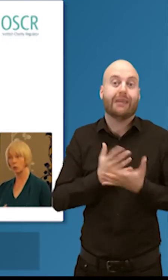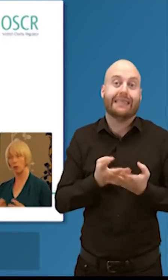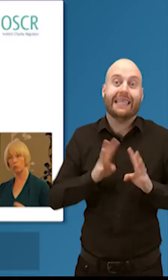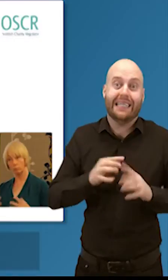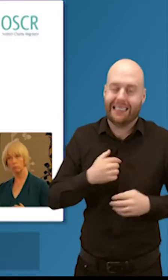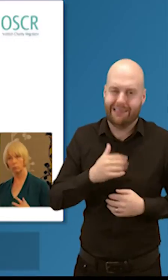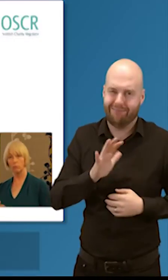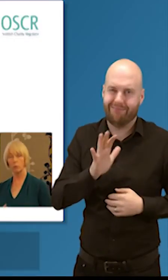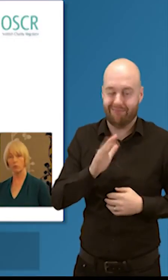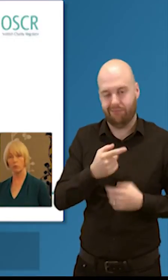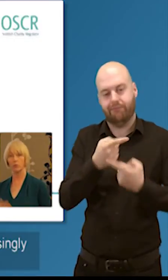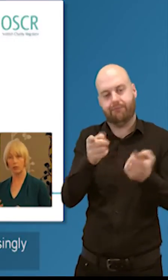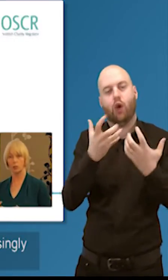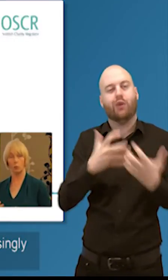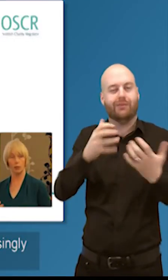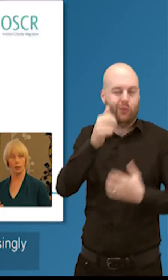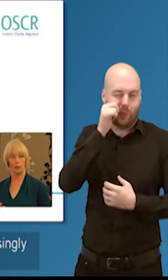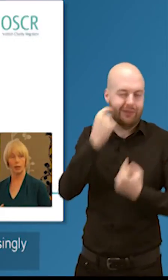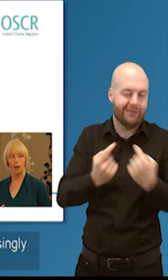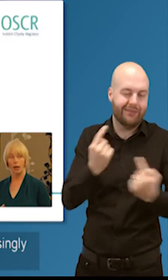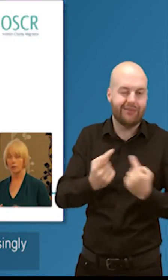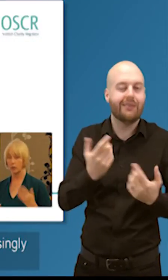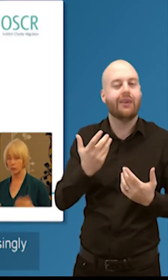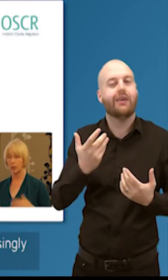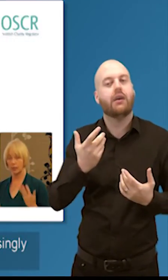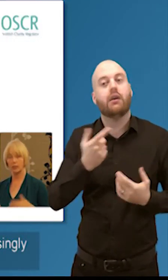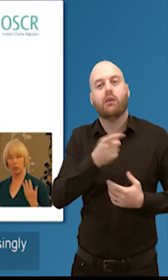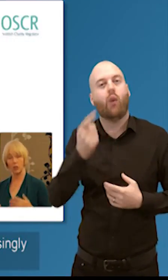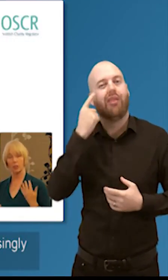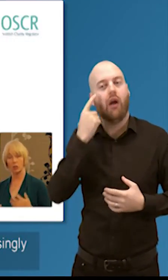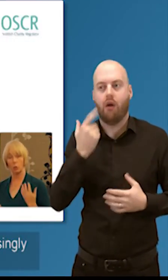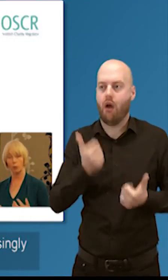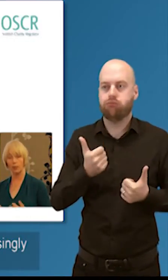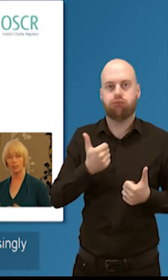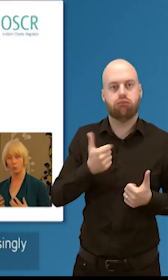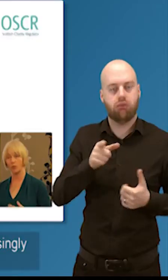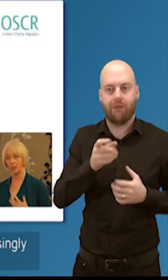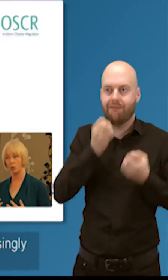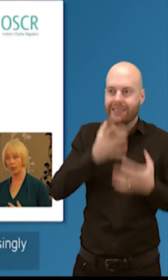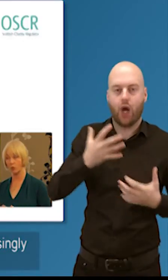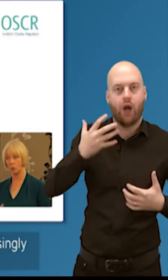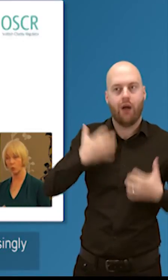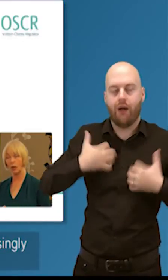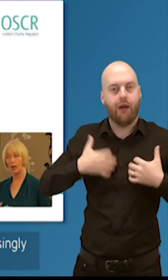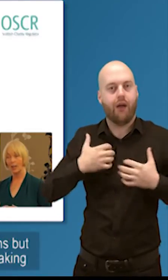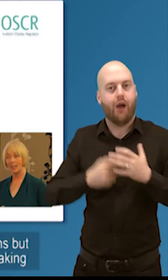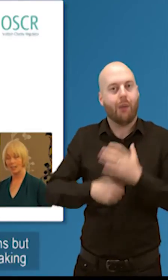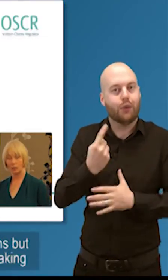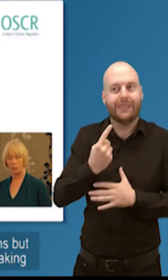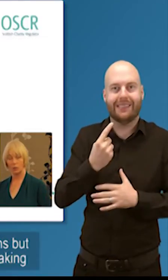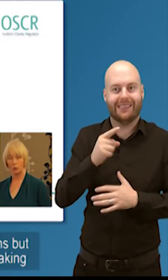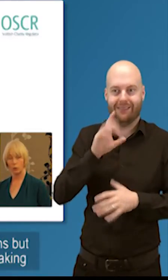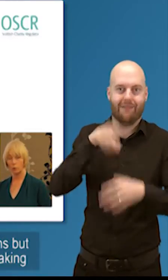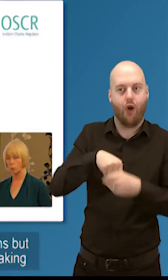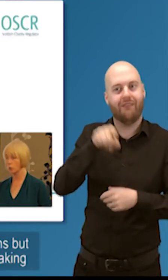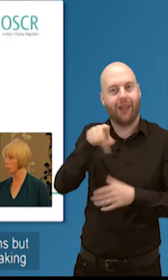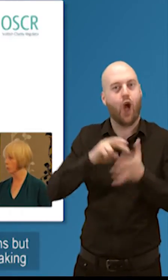they get there and think, wow, for most of us it's complicated and it's increasingly complex in terms of things you have to do. It's